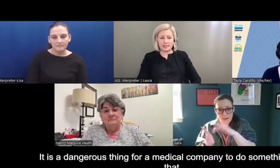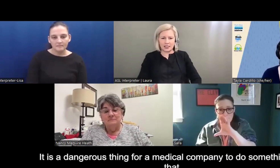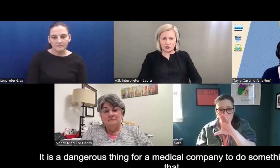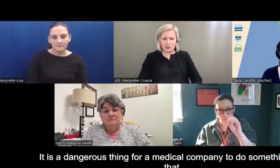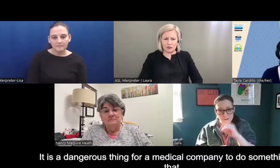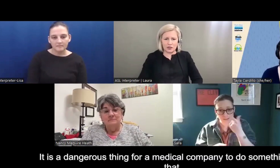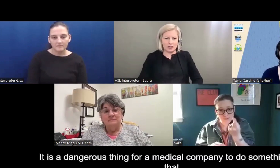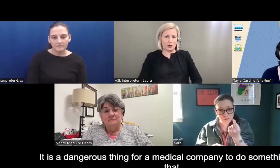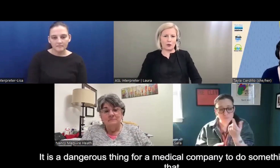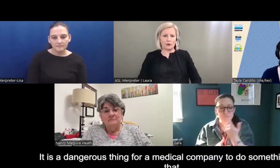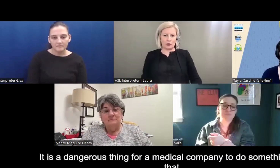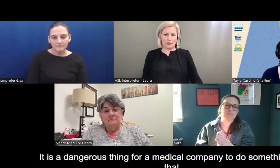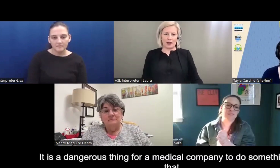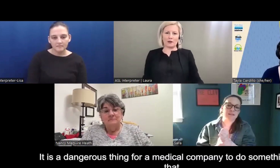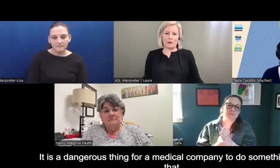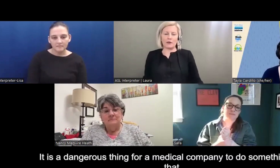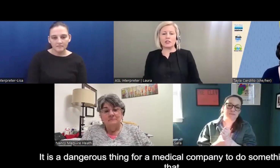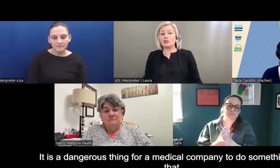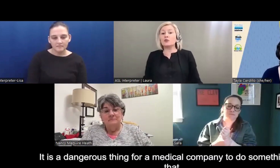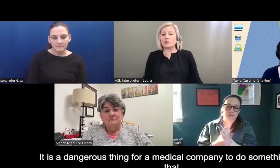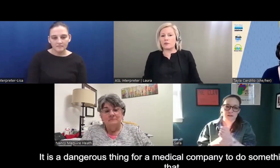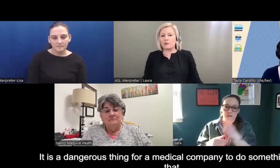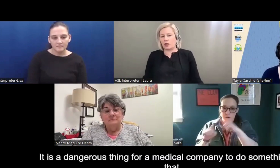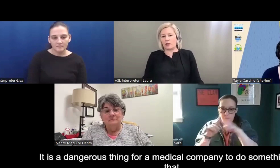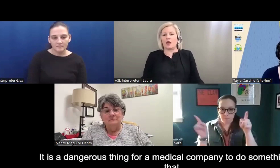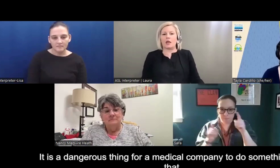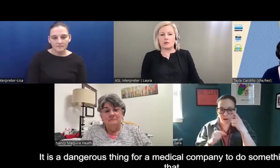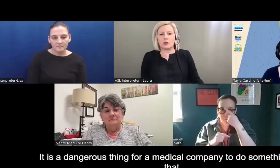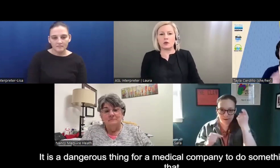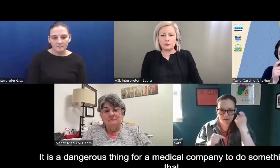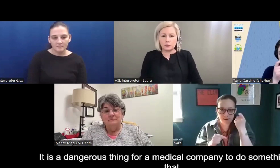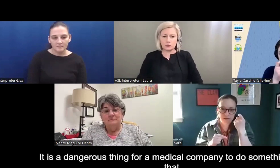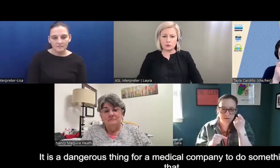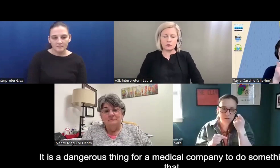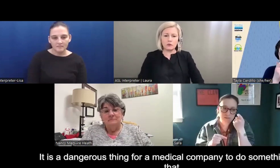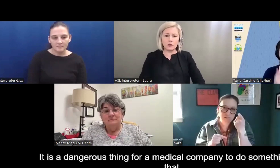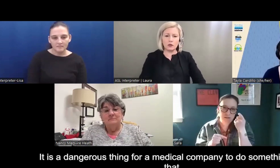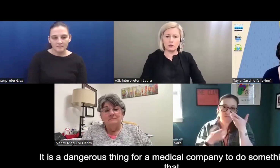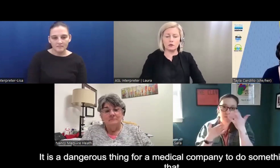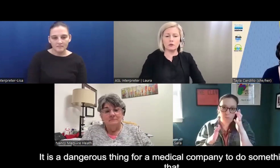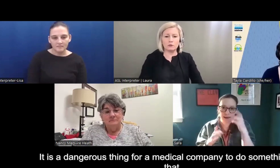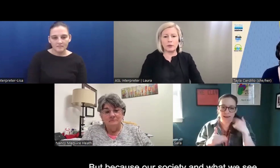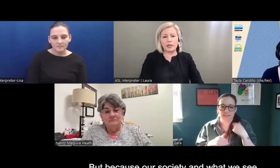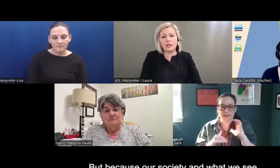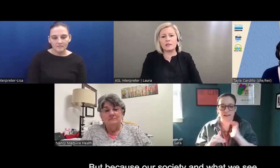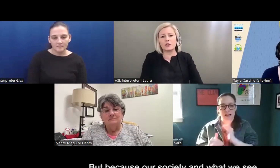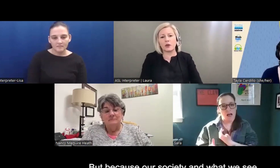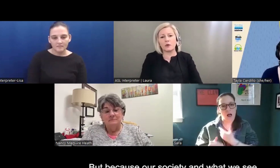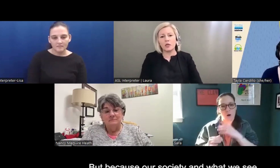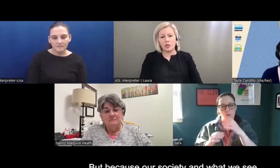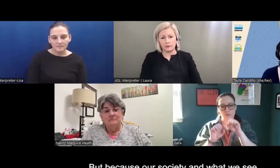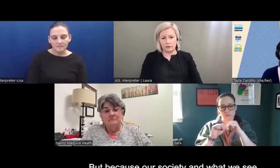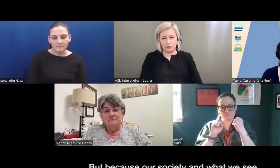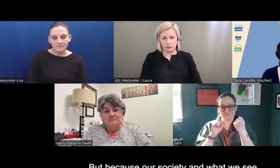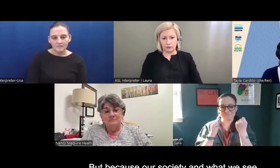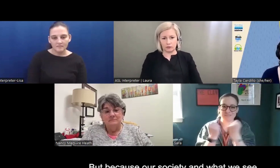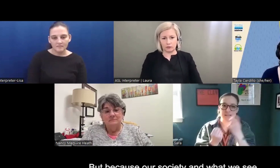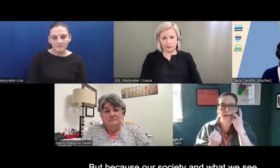It's a dangerous thing, you know, for a medical company to do something like that. So, but because, you know,